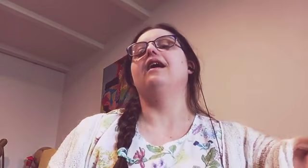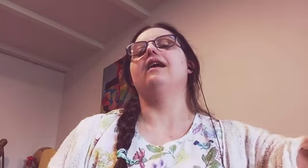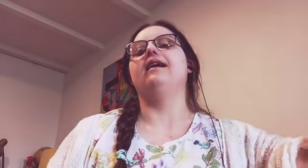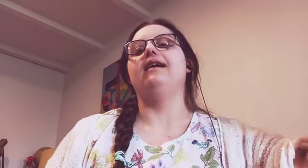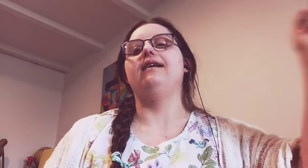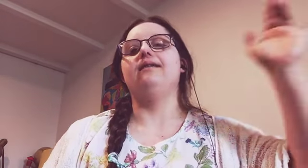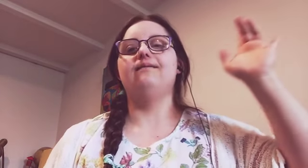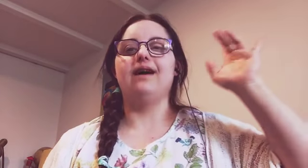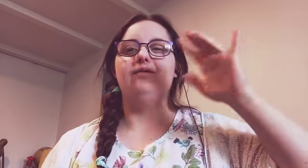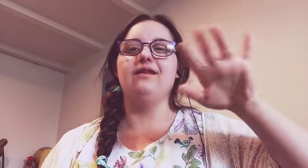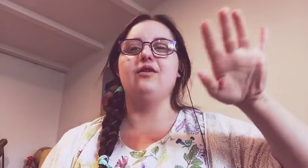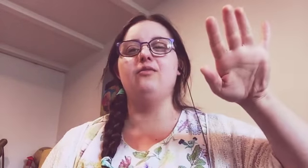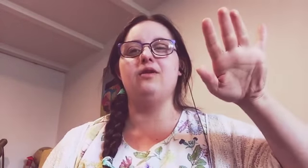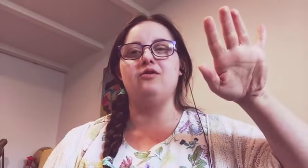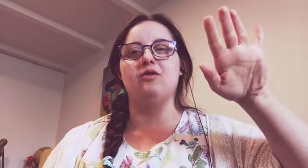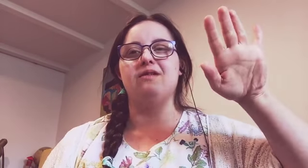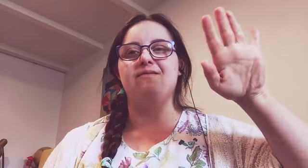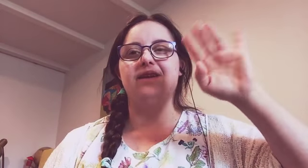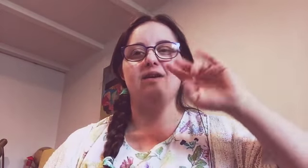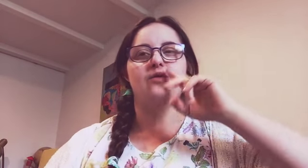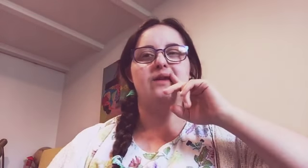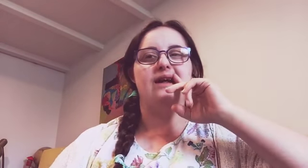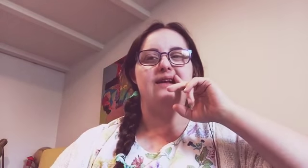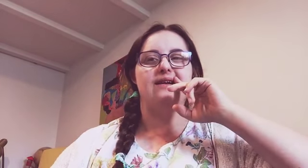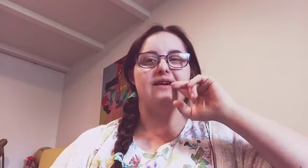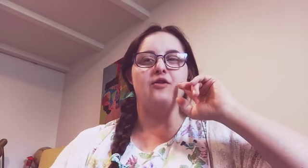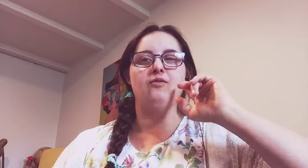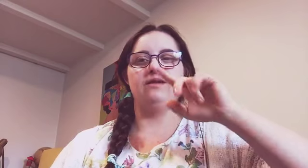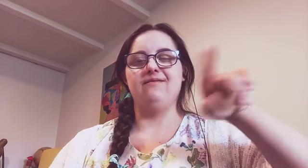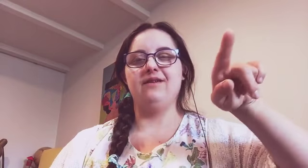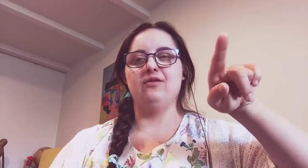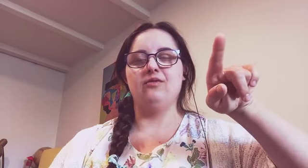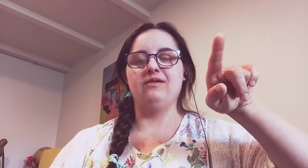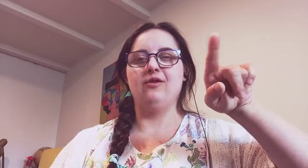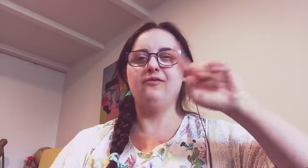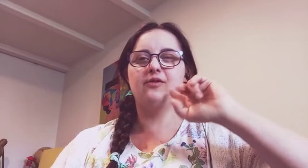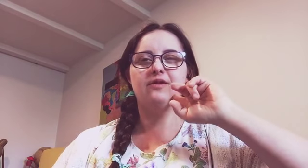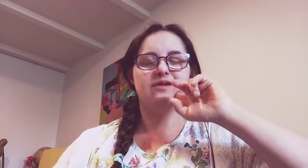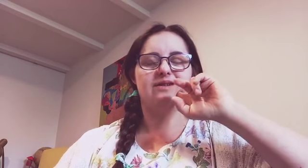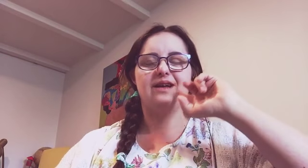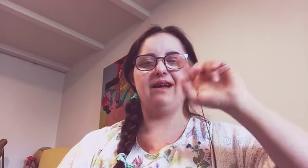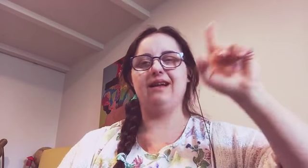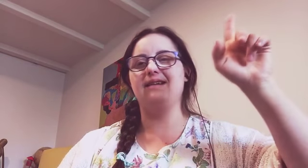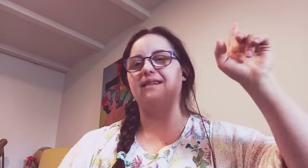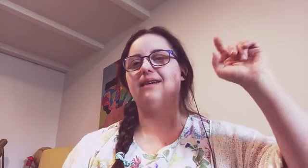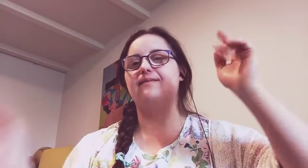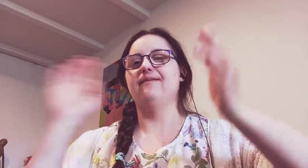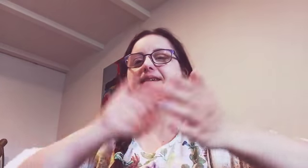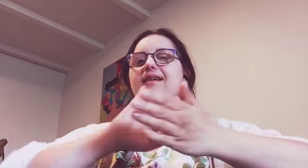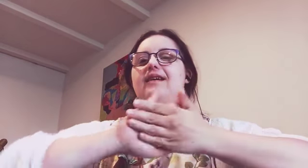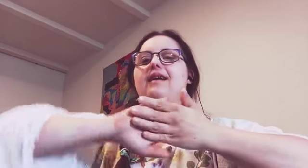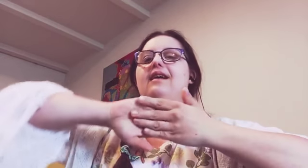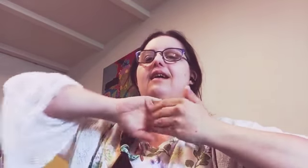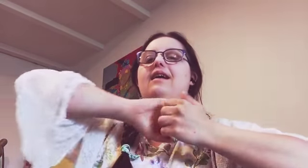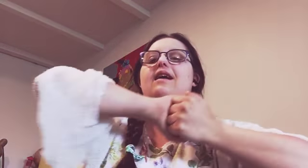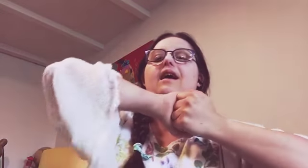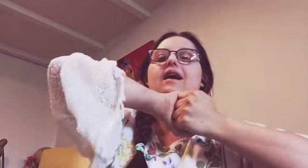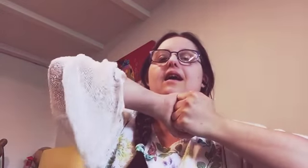I really hope you enjoyed this video and I hope this video was helpful. And uh, uh,